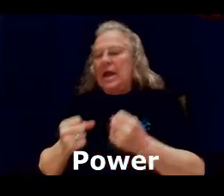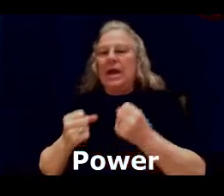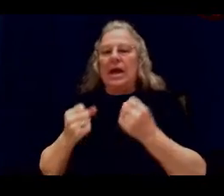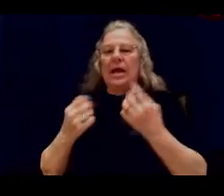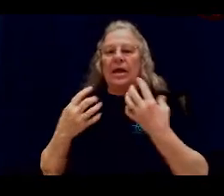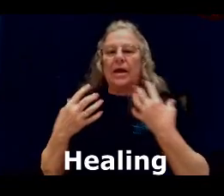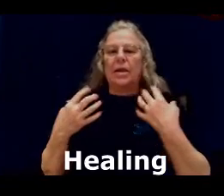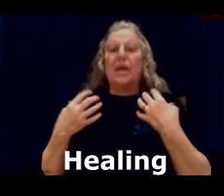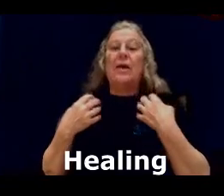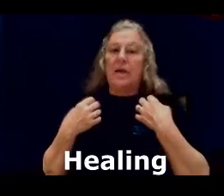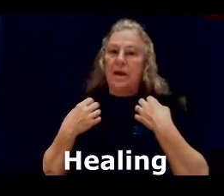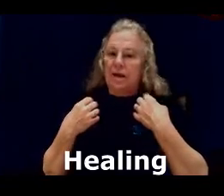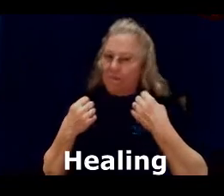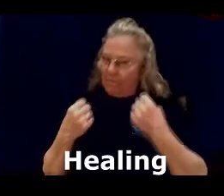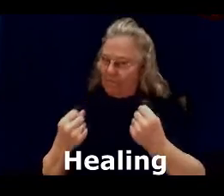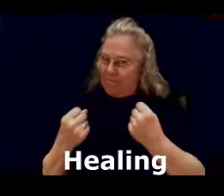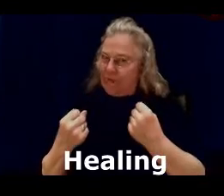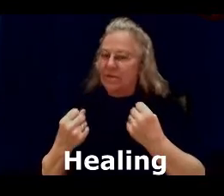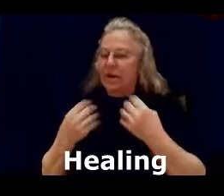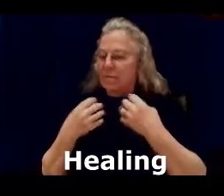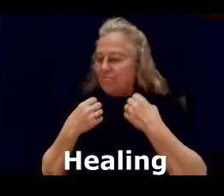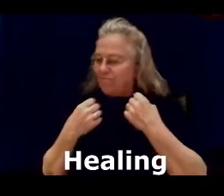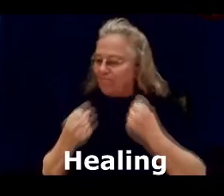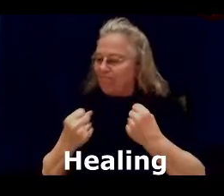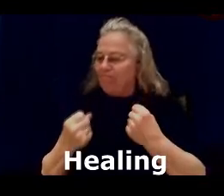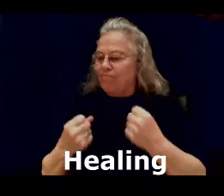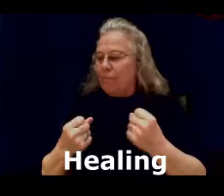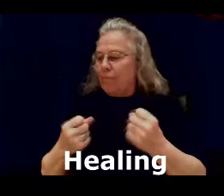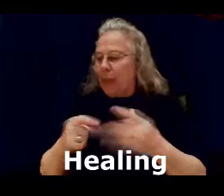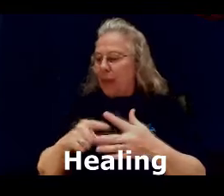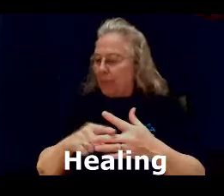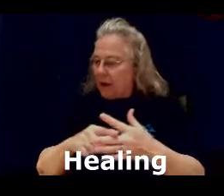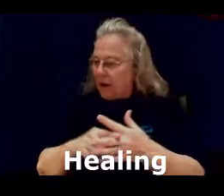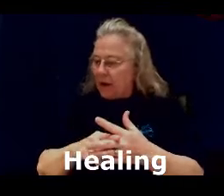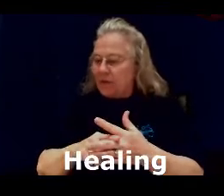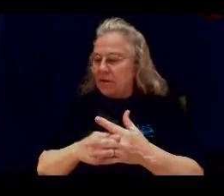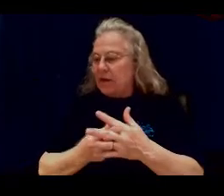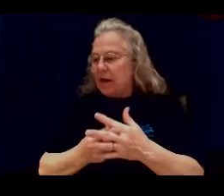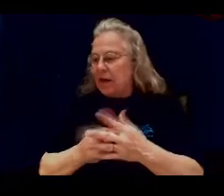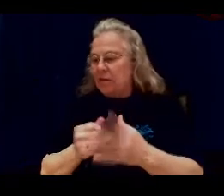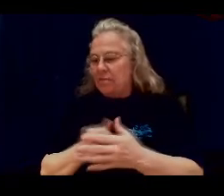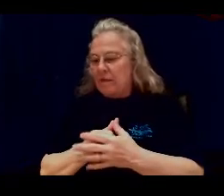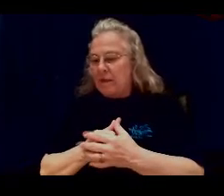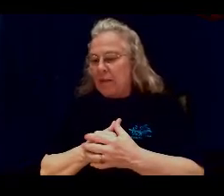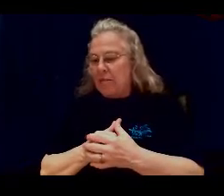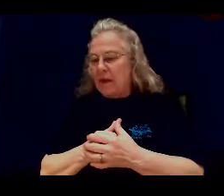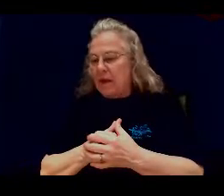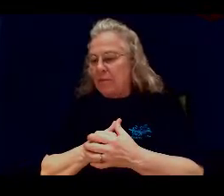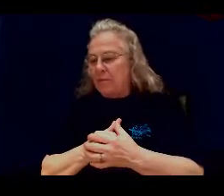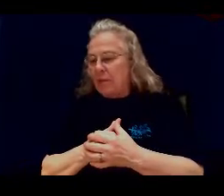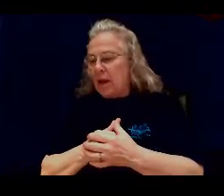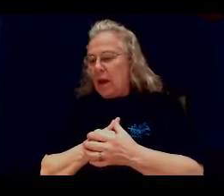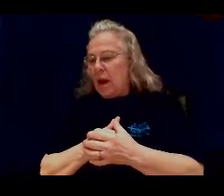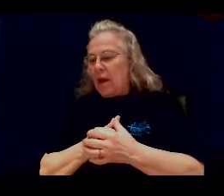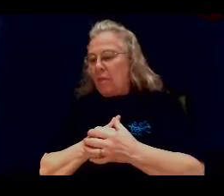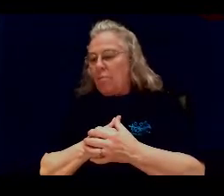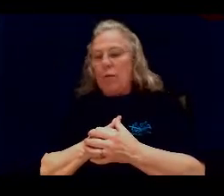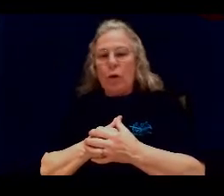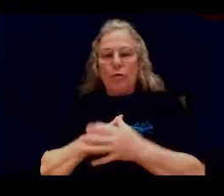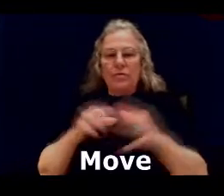Healing. And again. That's set. And begins. Again. The same thing. Move.